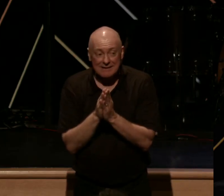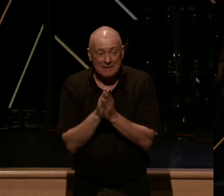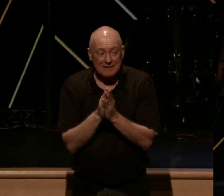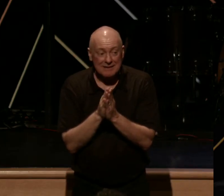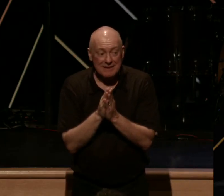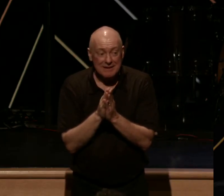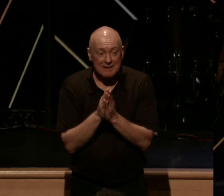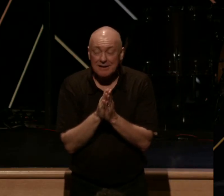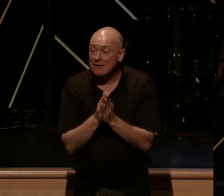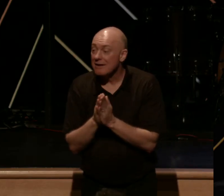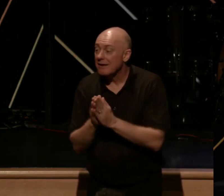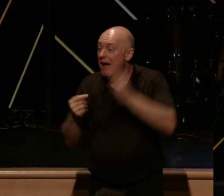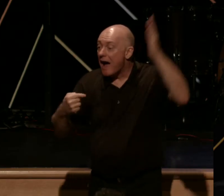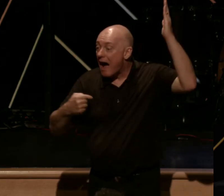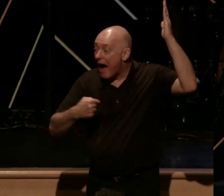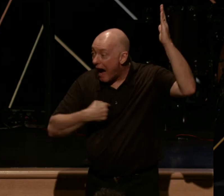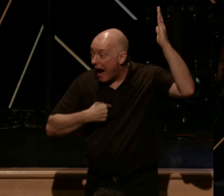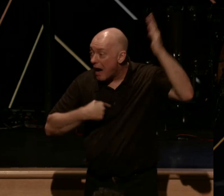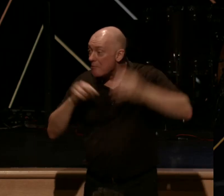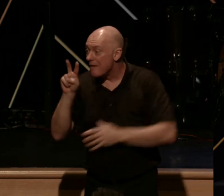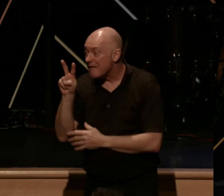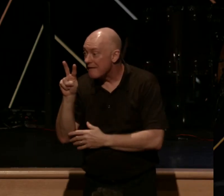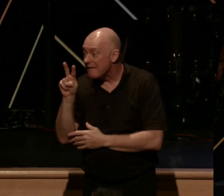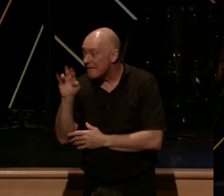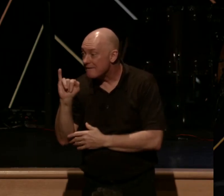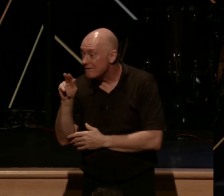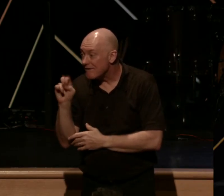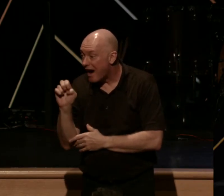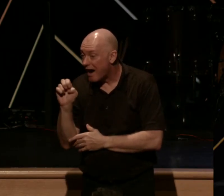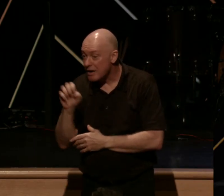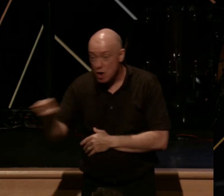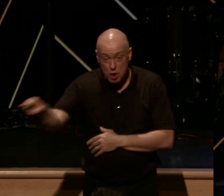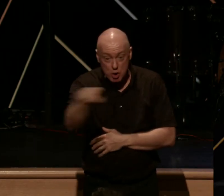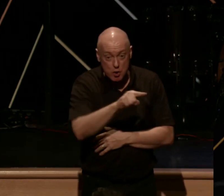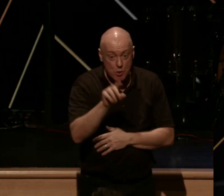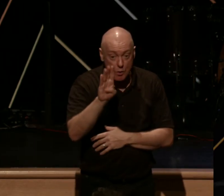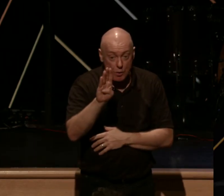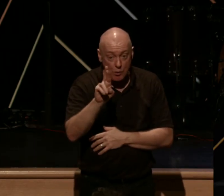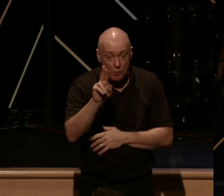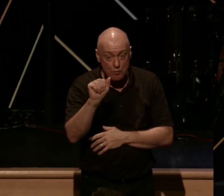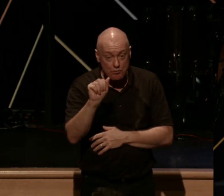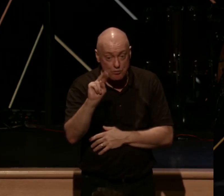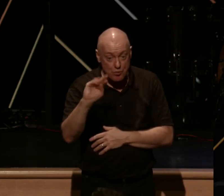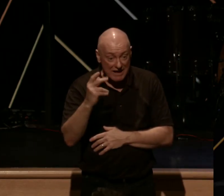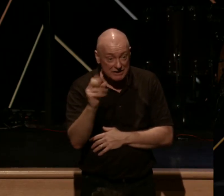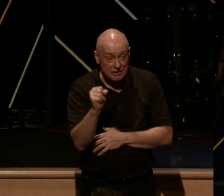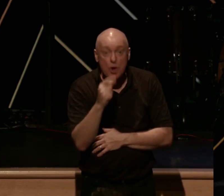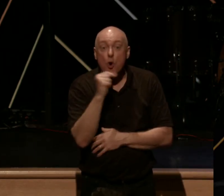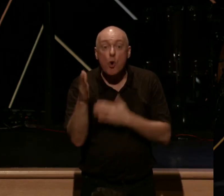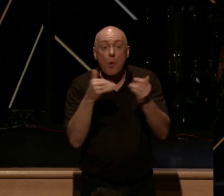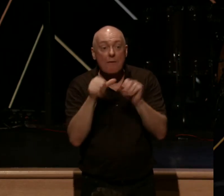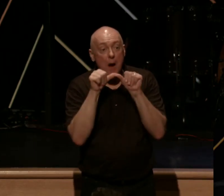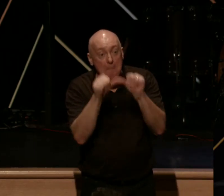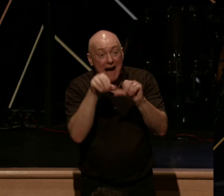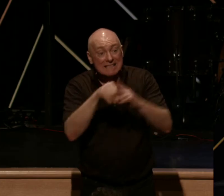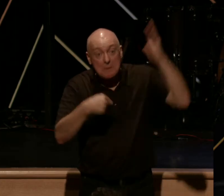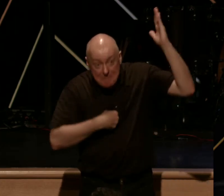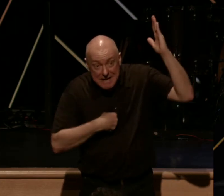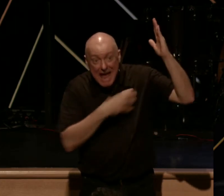I am the vine, you are the branches. Whoever abides in me and I in him,